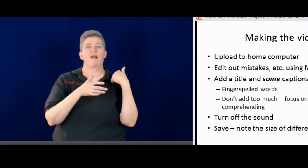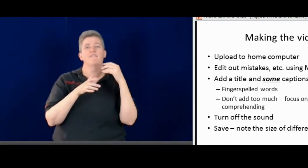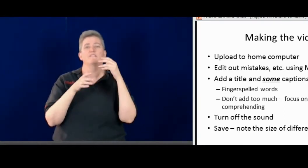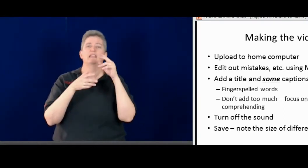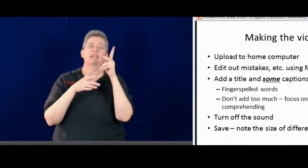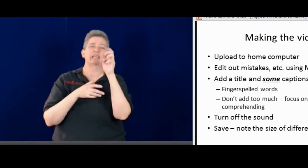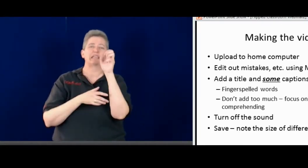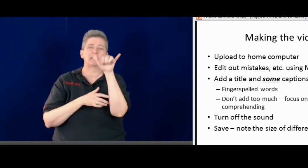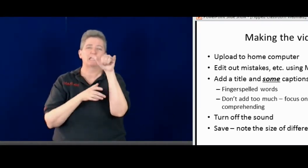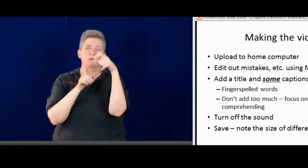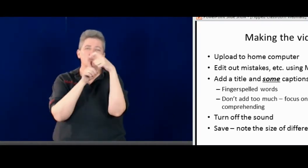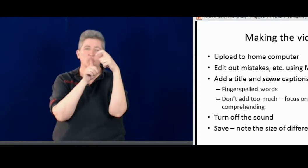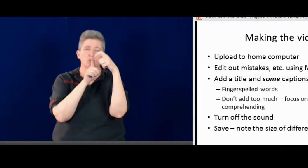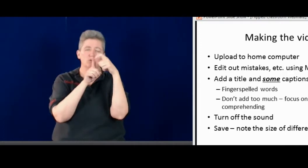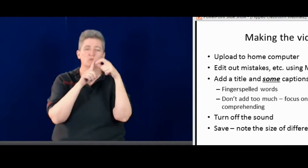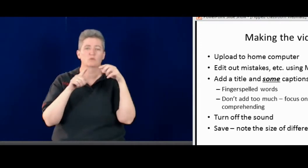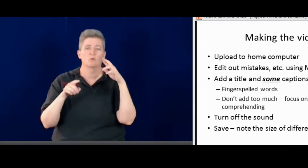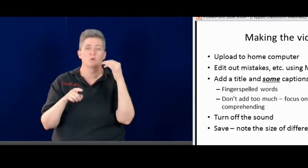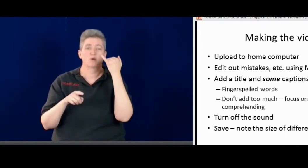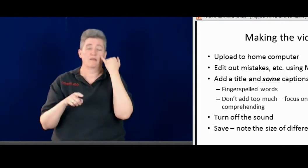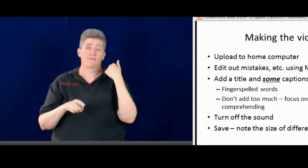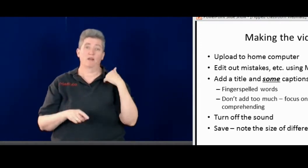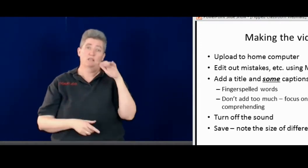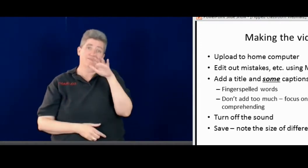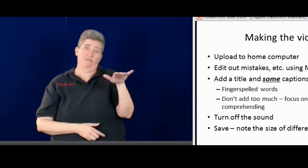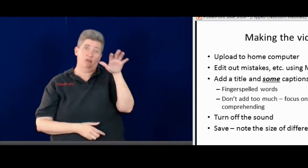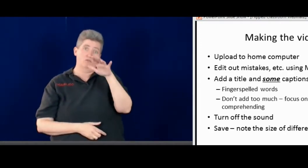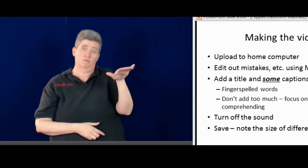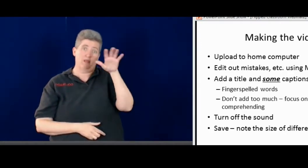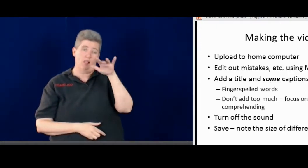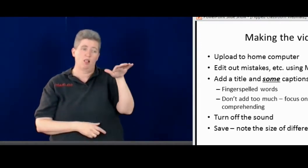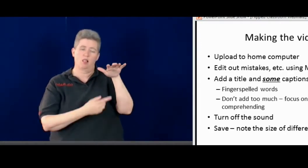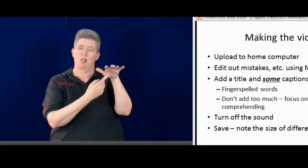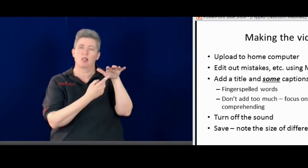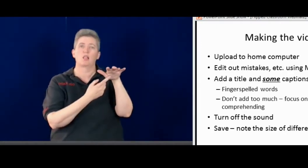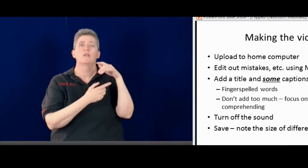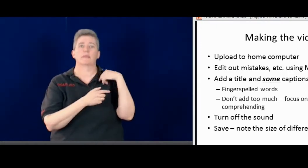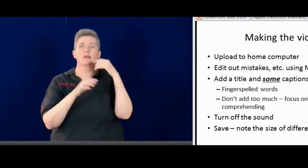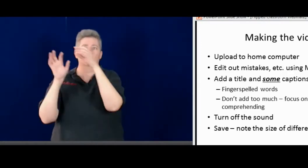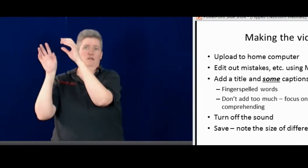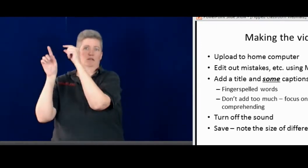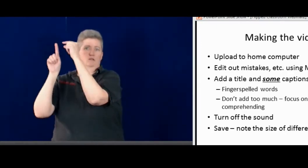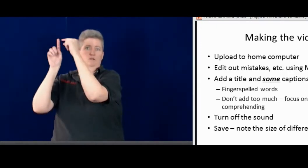So you can see on the video, the keywords I tend to fingerspell.